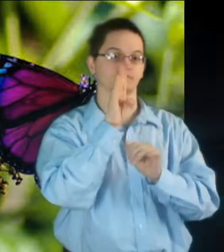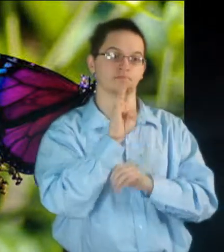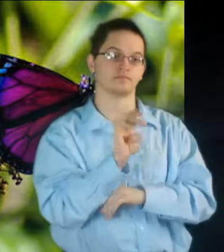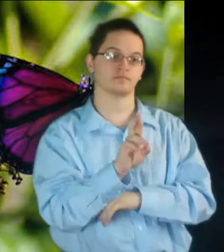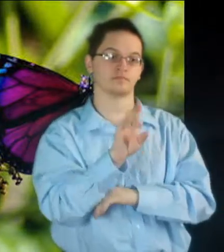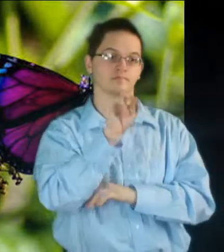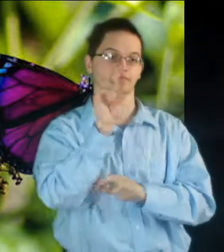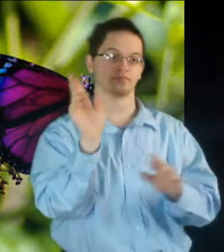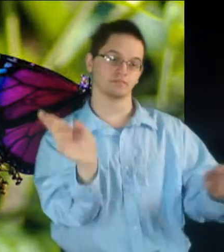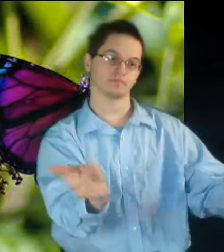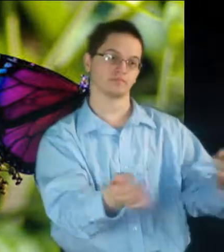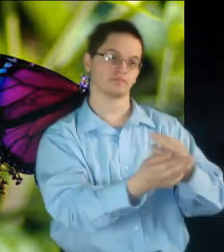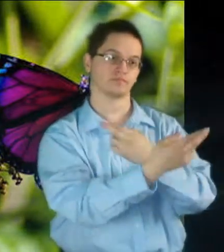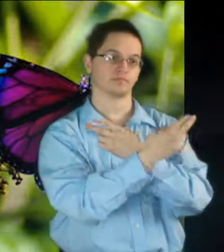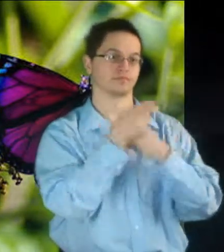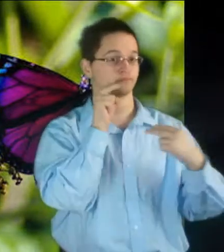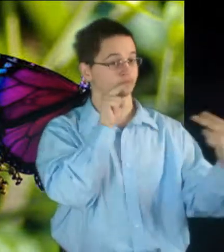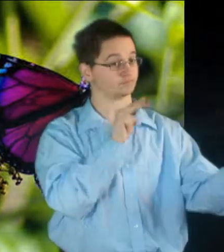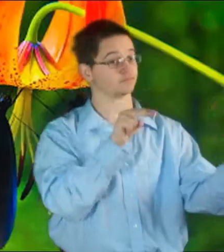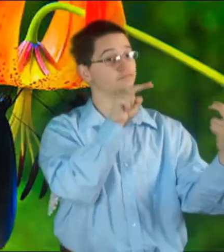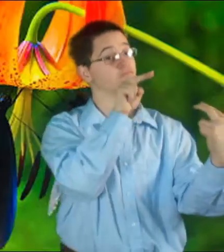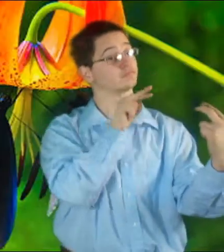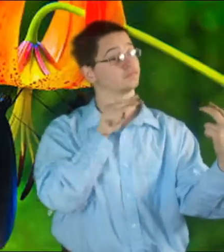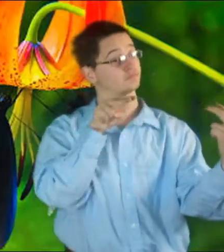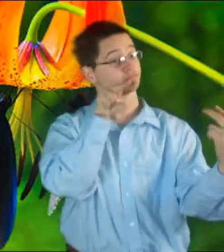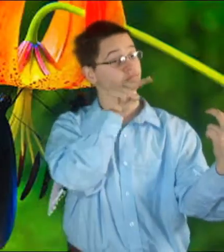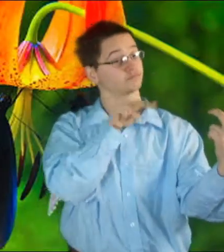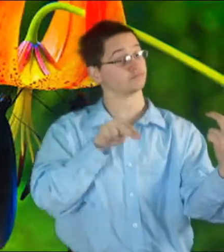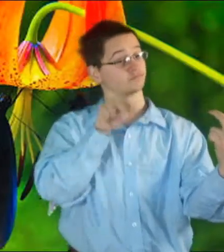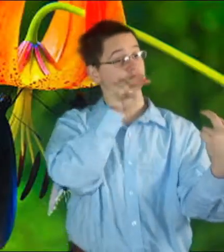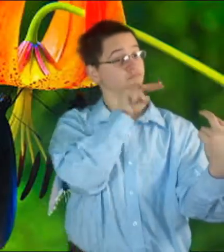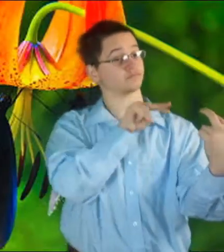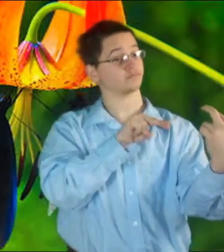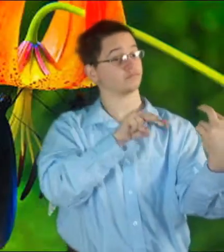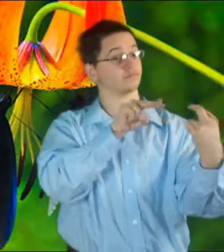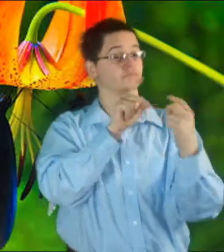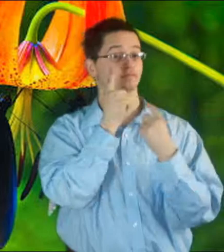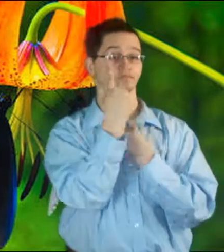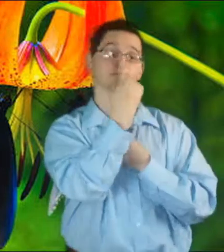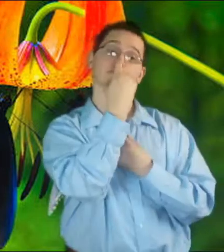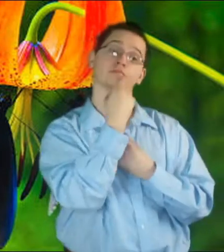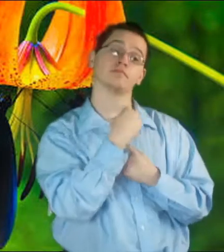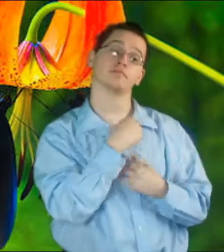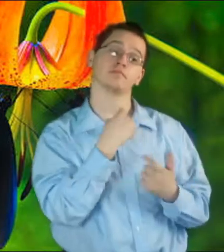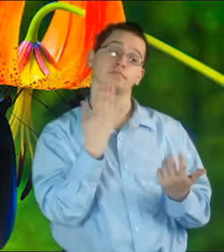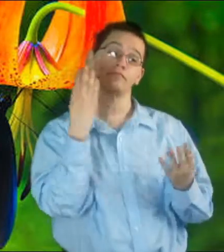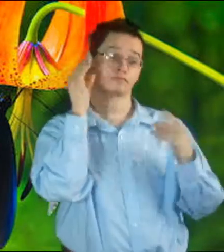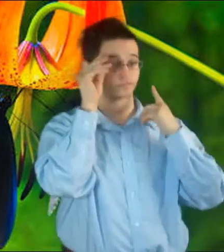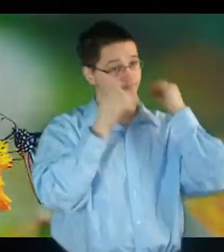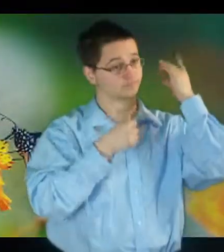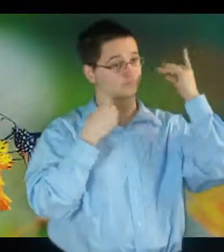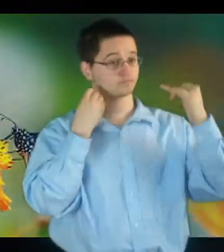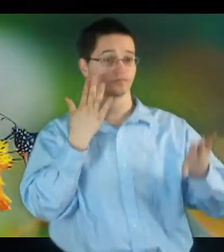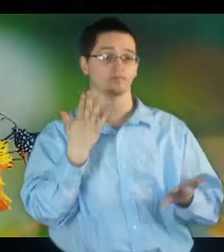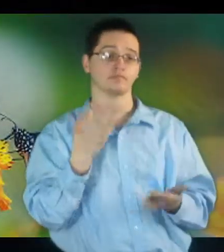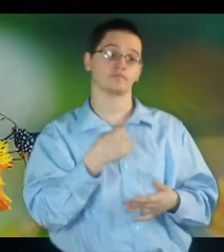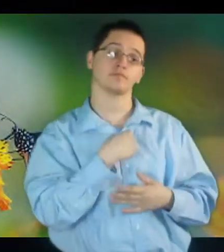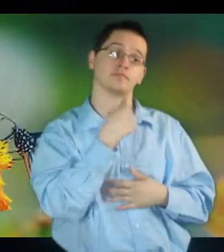room Just staring at her She asked me what I'm thinking And I said